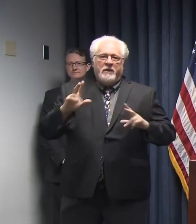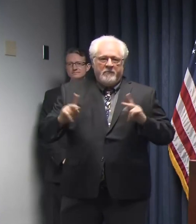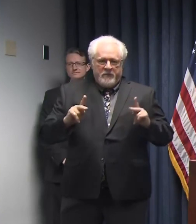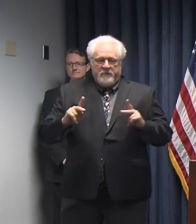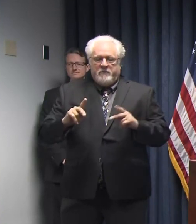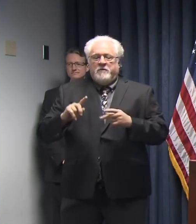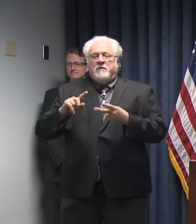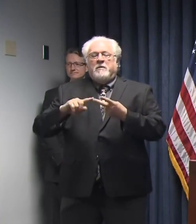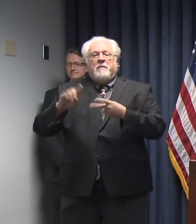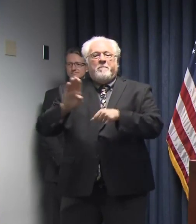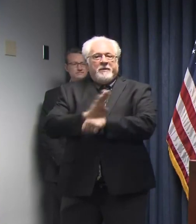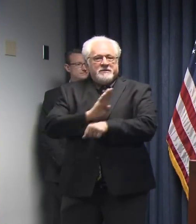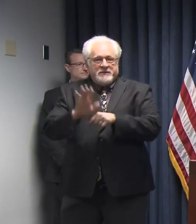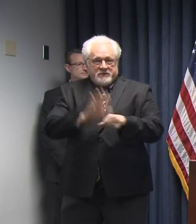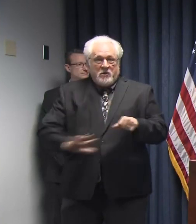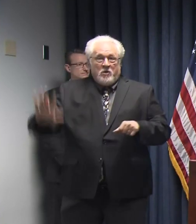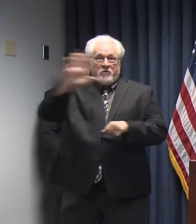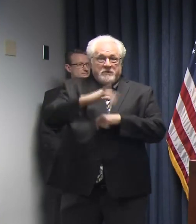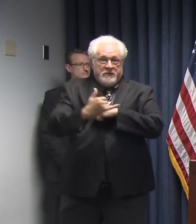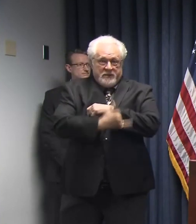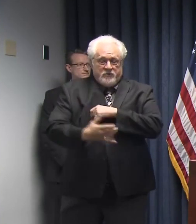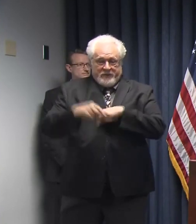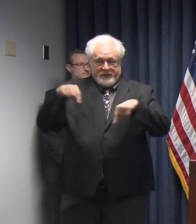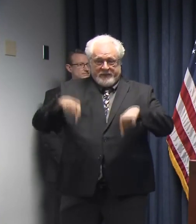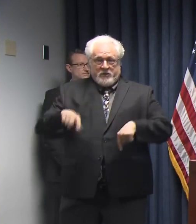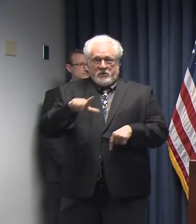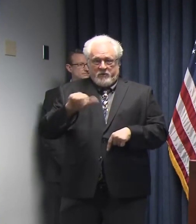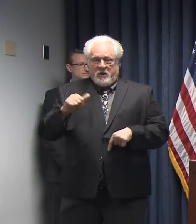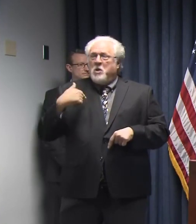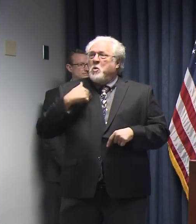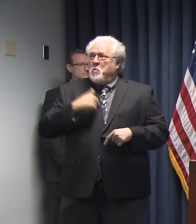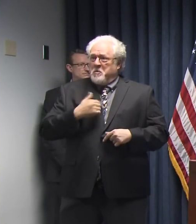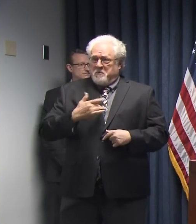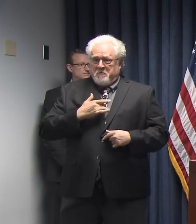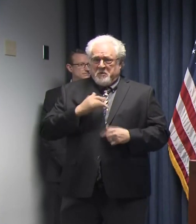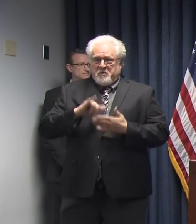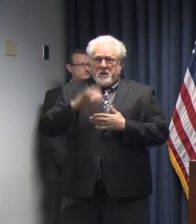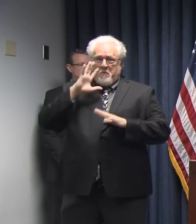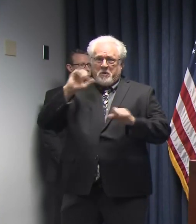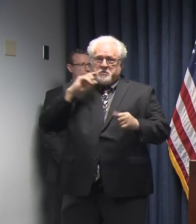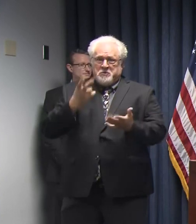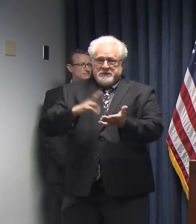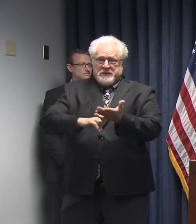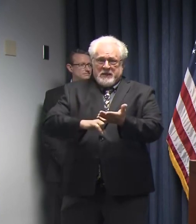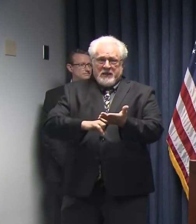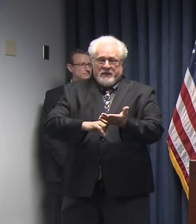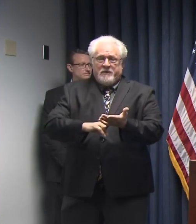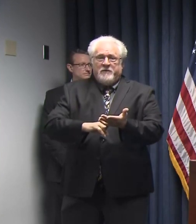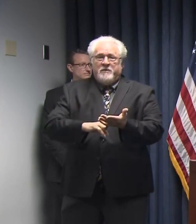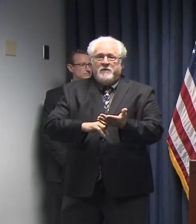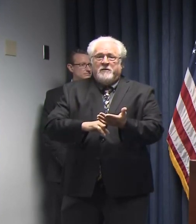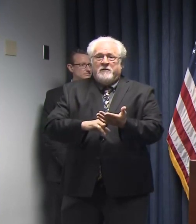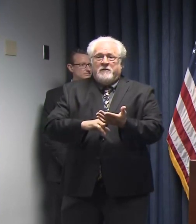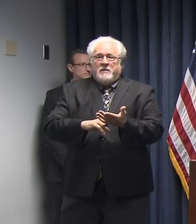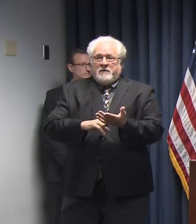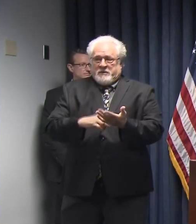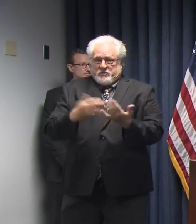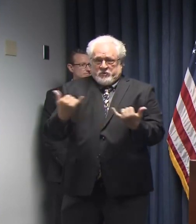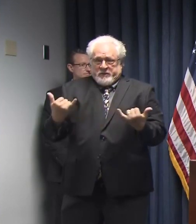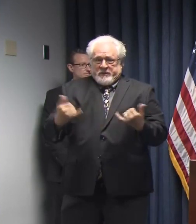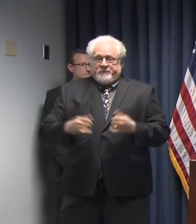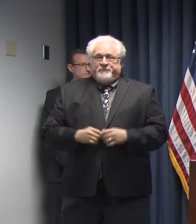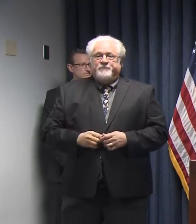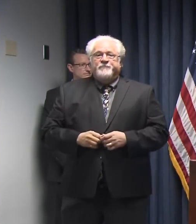businesses across the country and here in Louisiana. We anticipate that the President will sign that bill into law today.